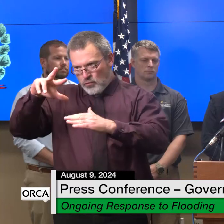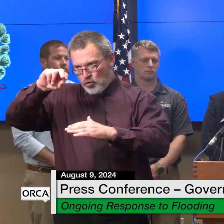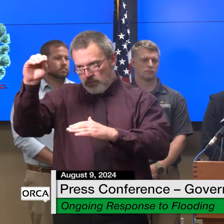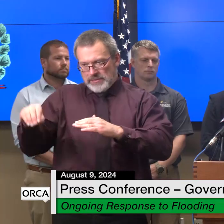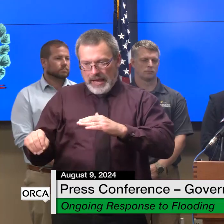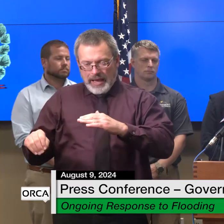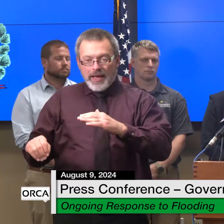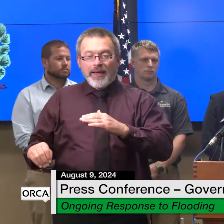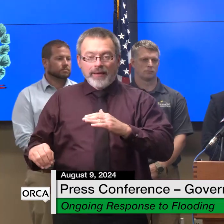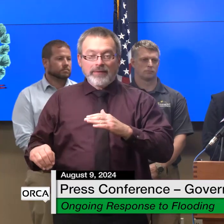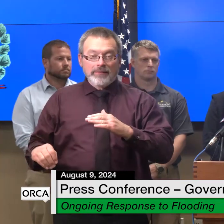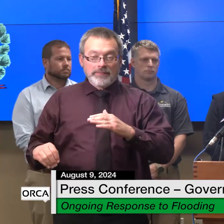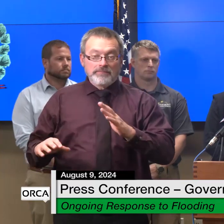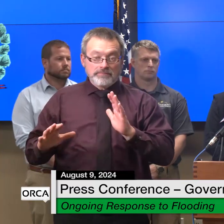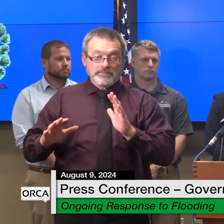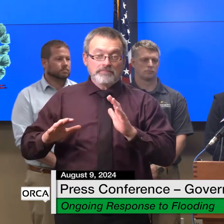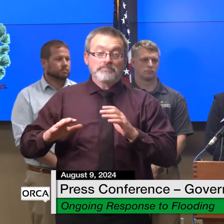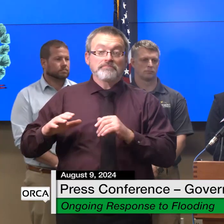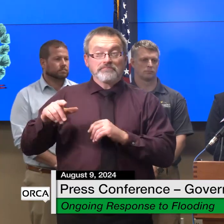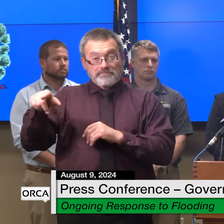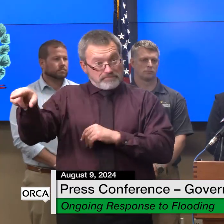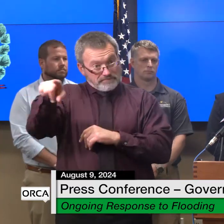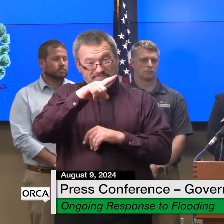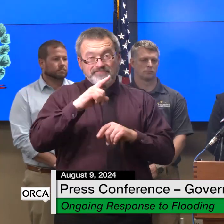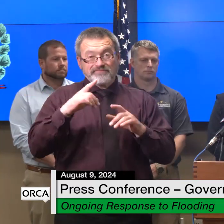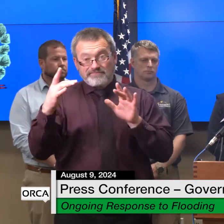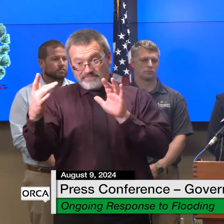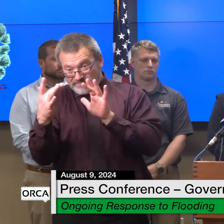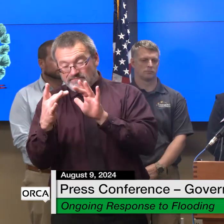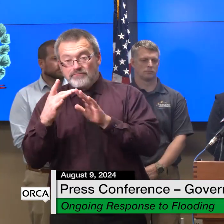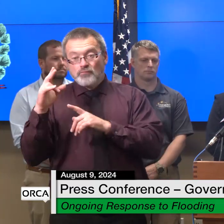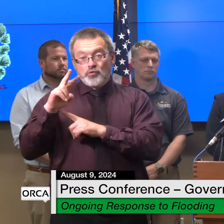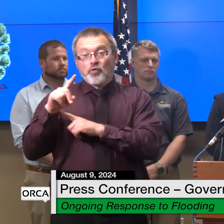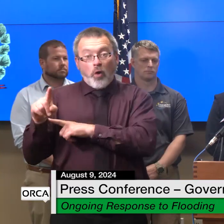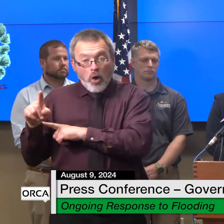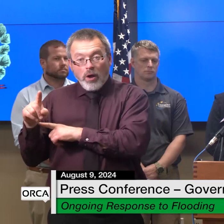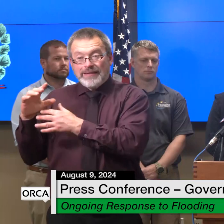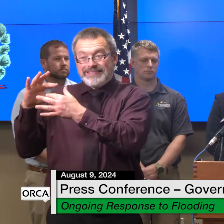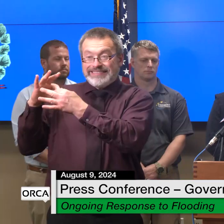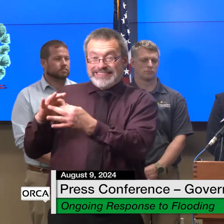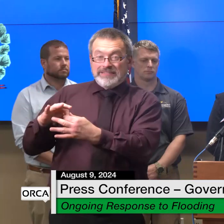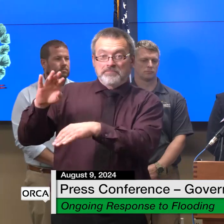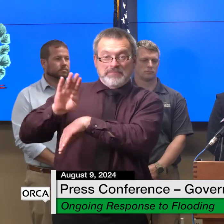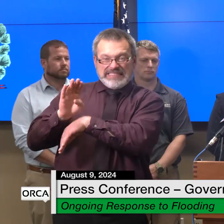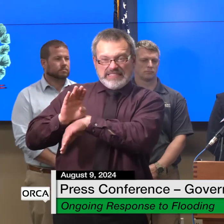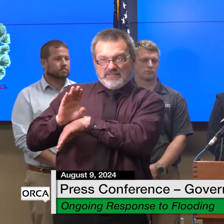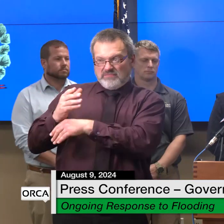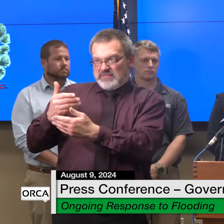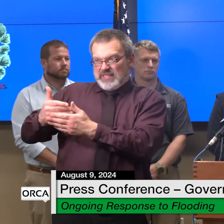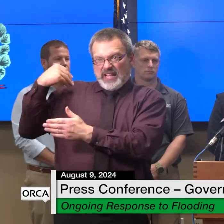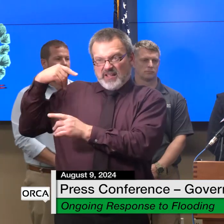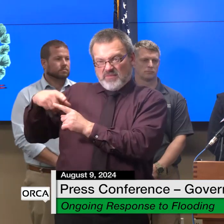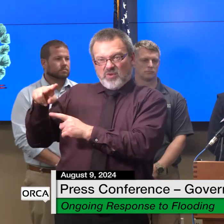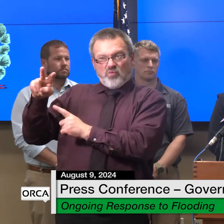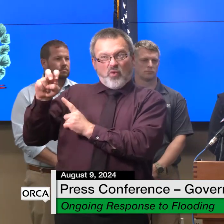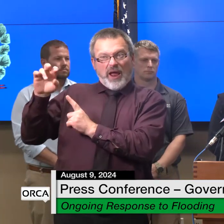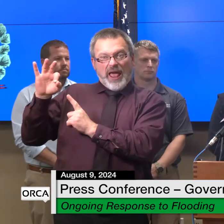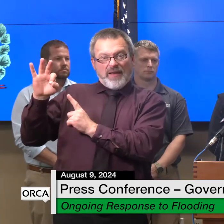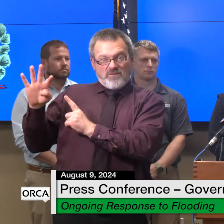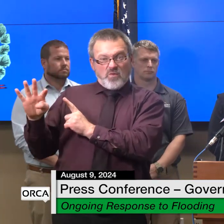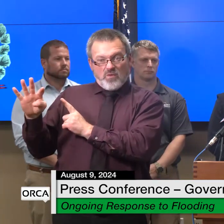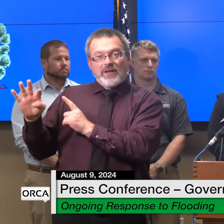294 businesses were damaged by flooding last month we know this seven million dollars won't make those